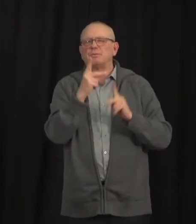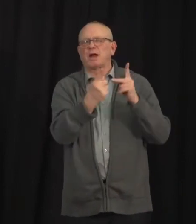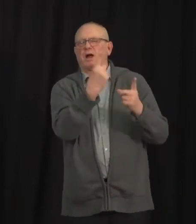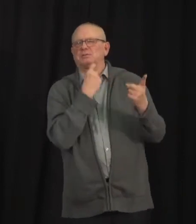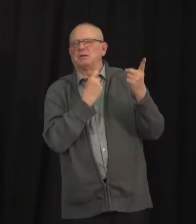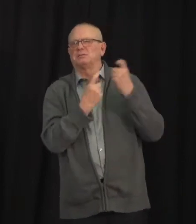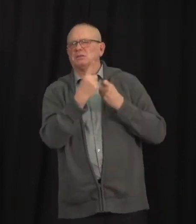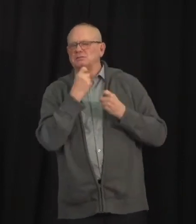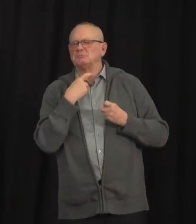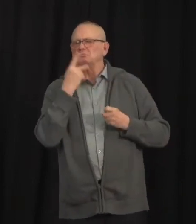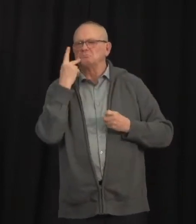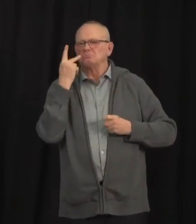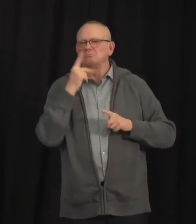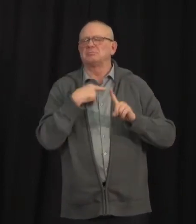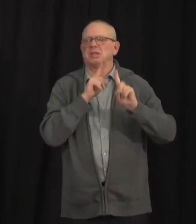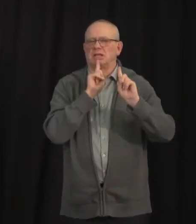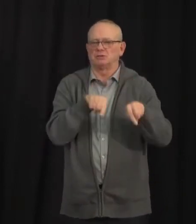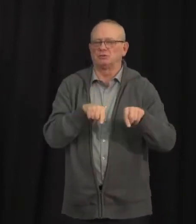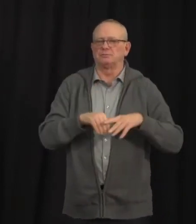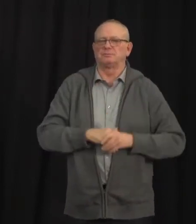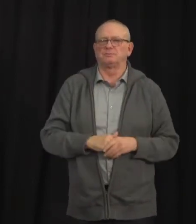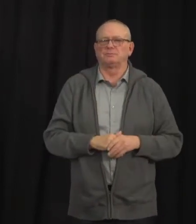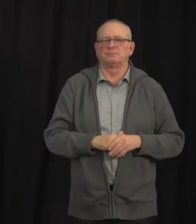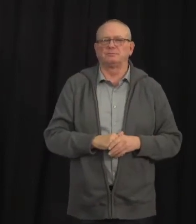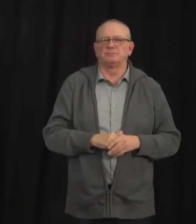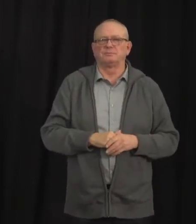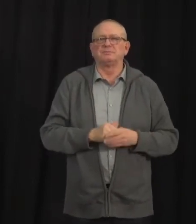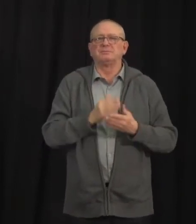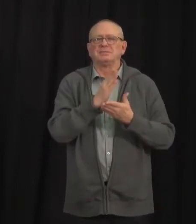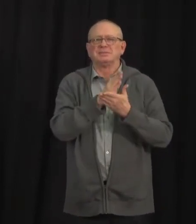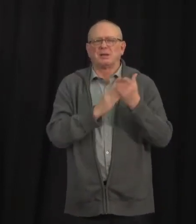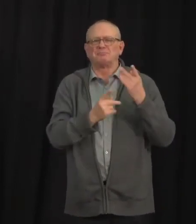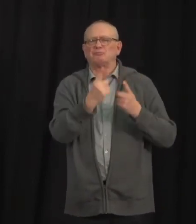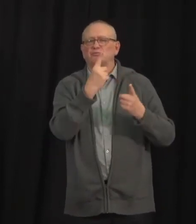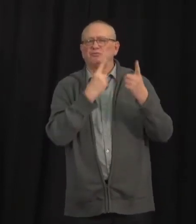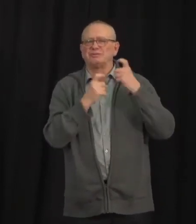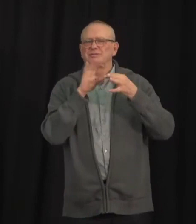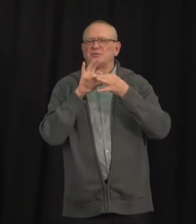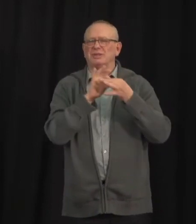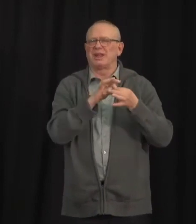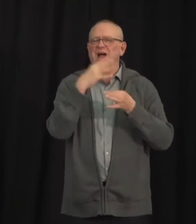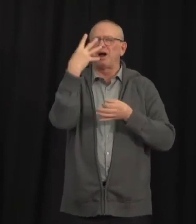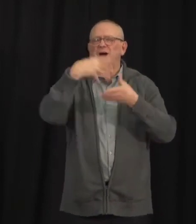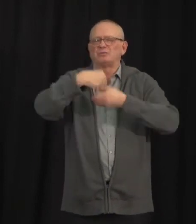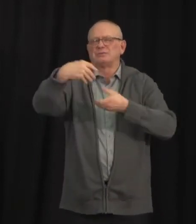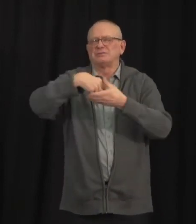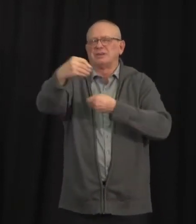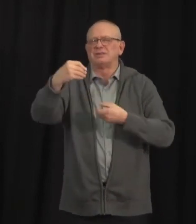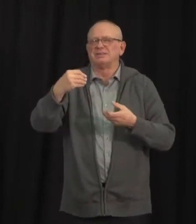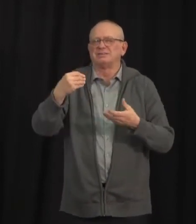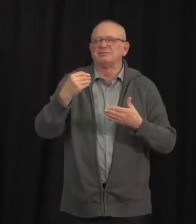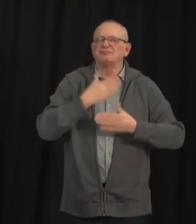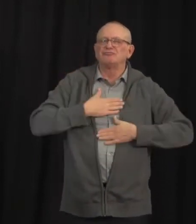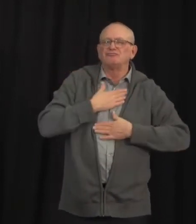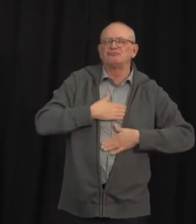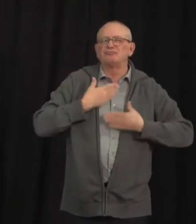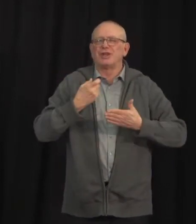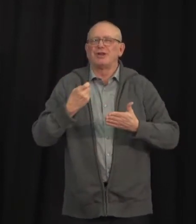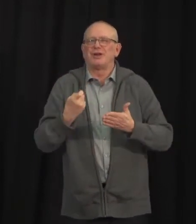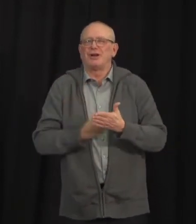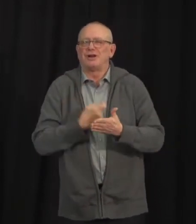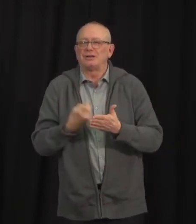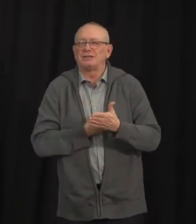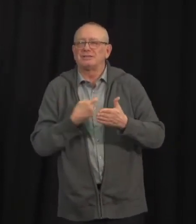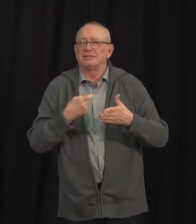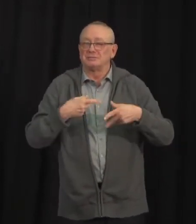place under the category of outdoor recreation. First, I've been allowed whether shinny or hockey is allowed outside, even if it's